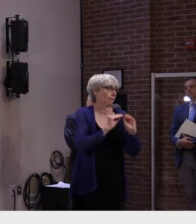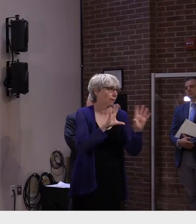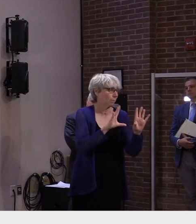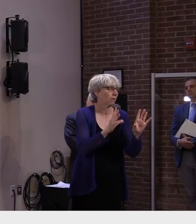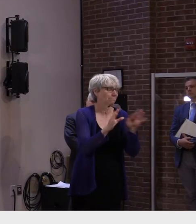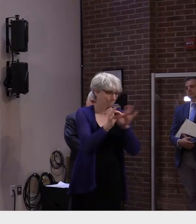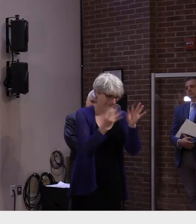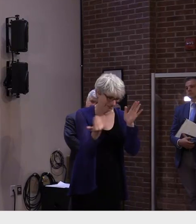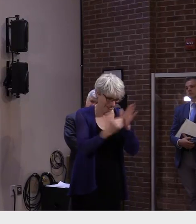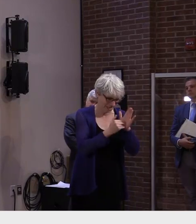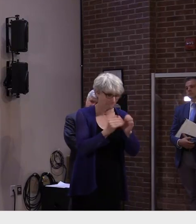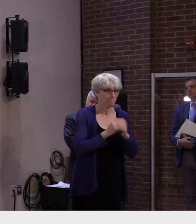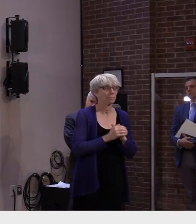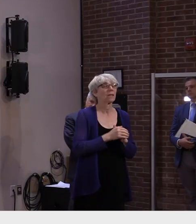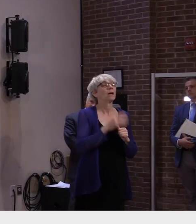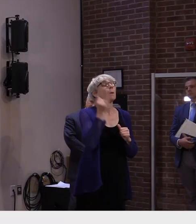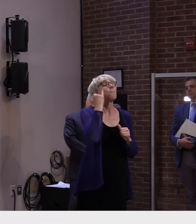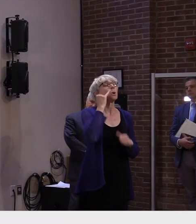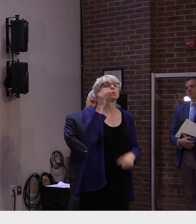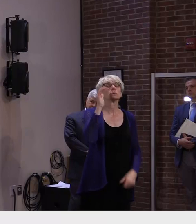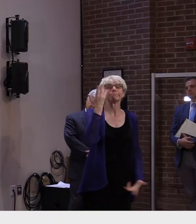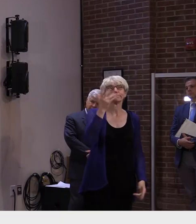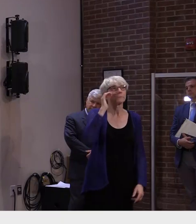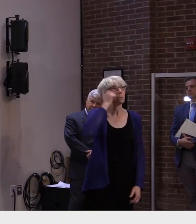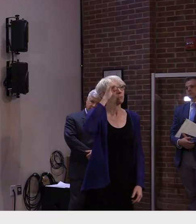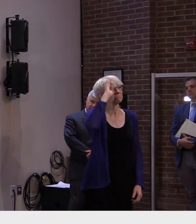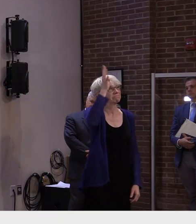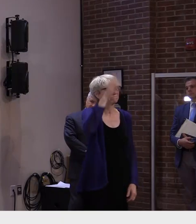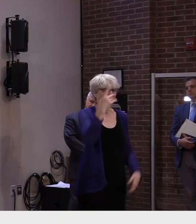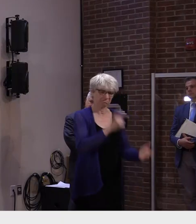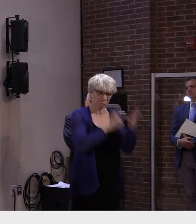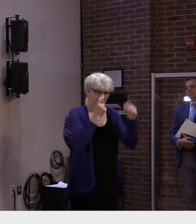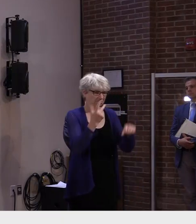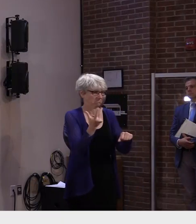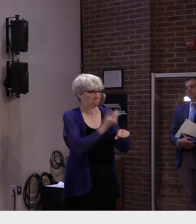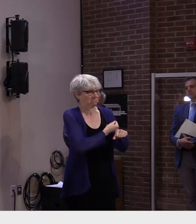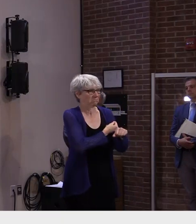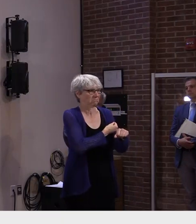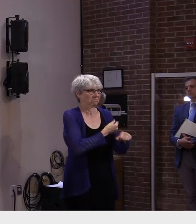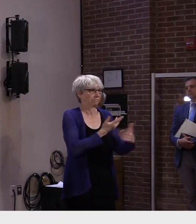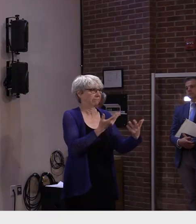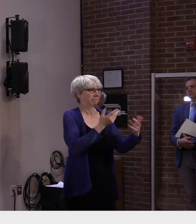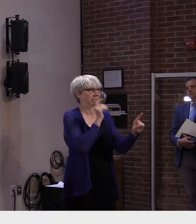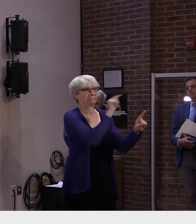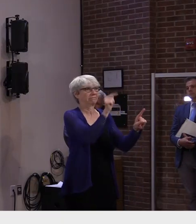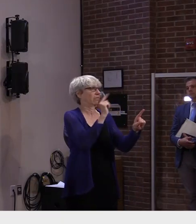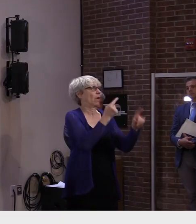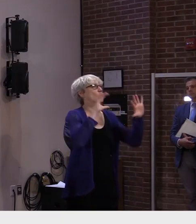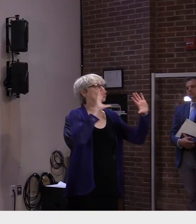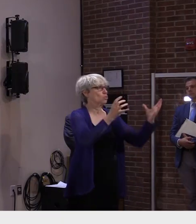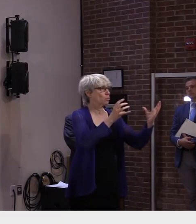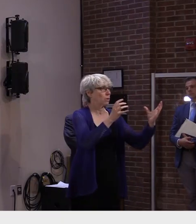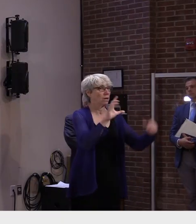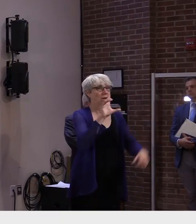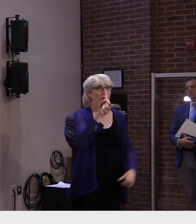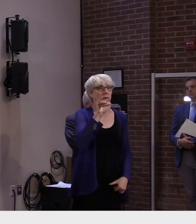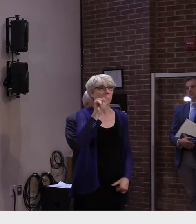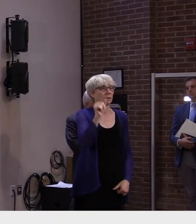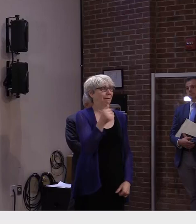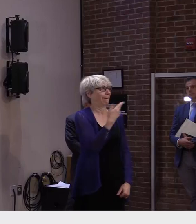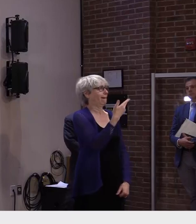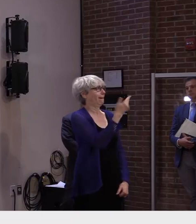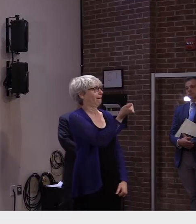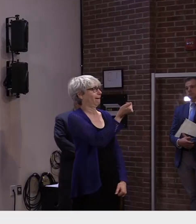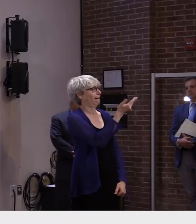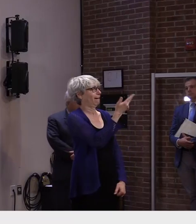vaccine for who knows who tomorrow, that's not going to matter for Delta because the Delta cycle is still several